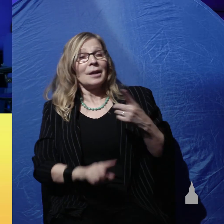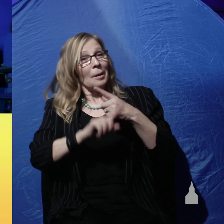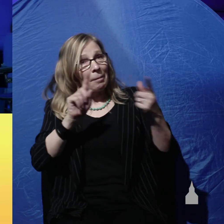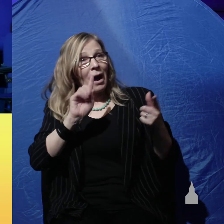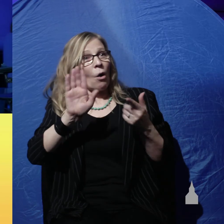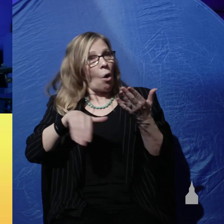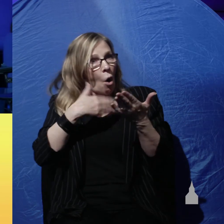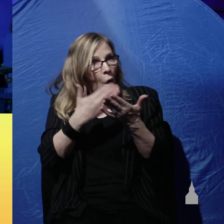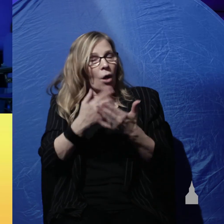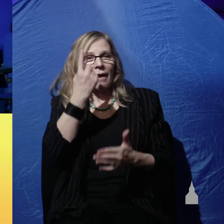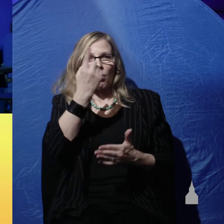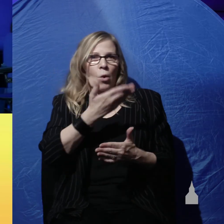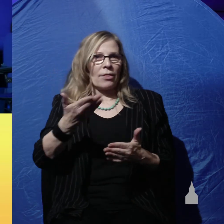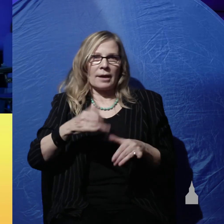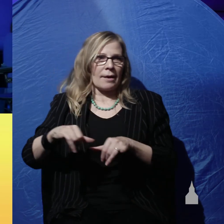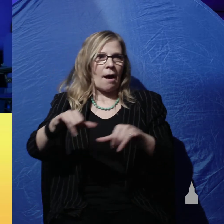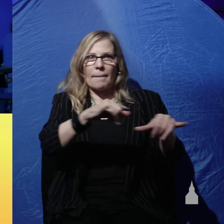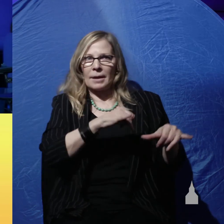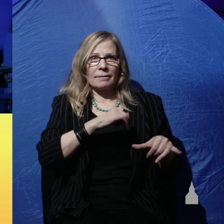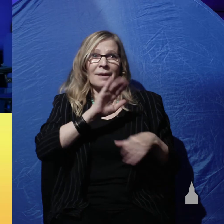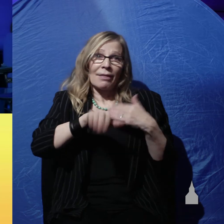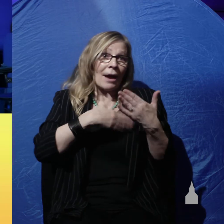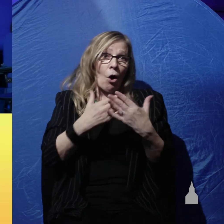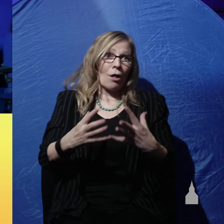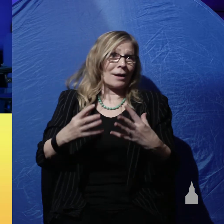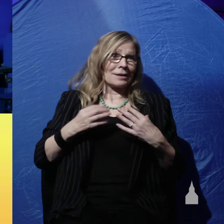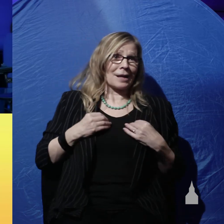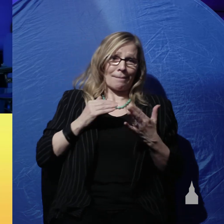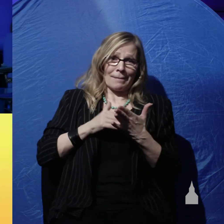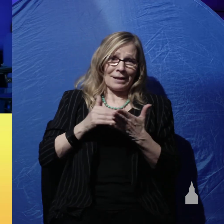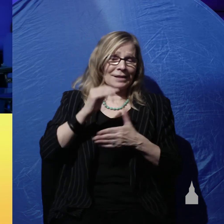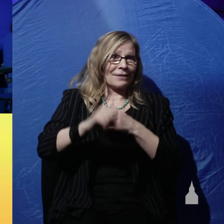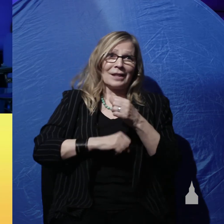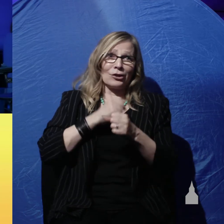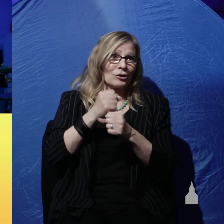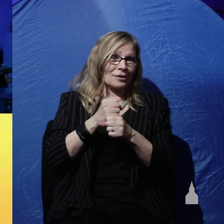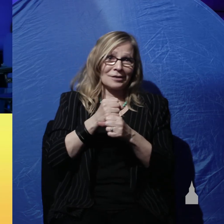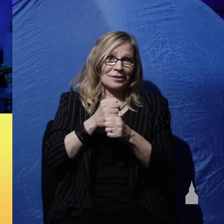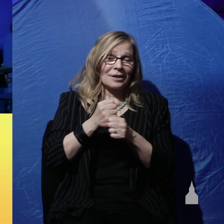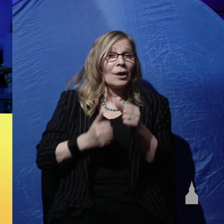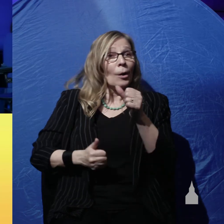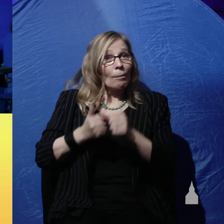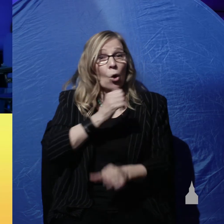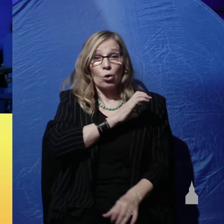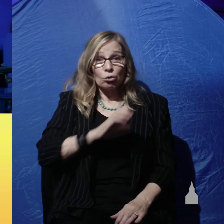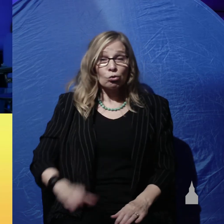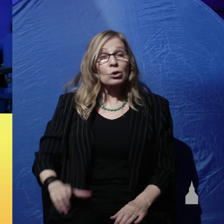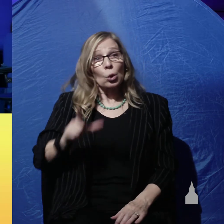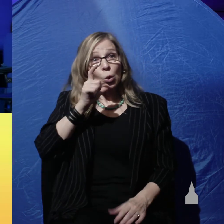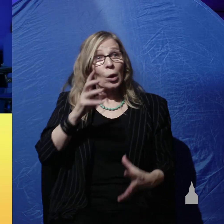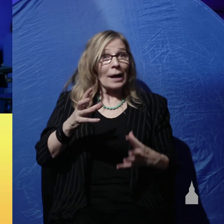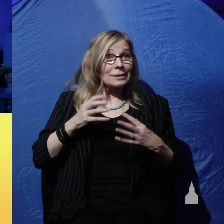have one thing in common they all accept the millions of years and most Christians who accept millions of years